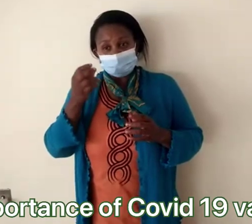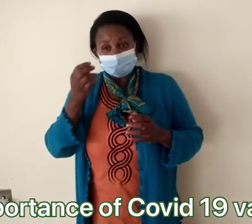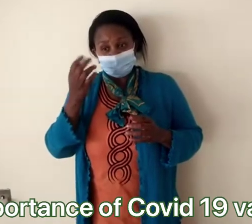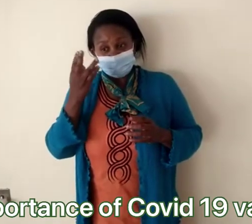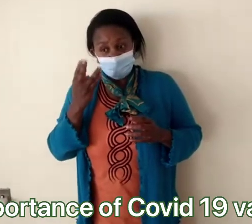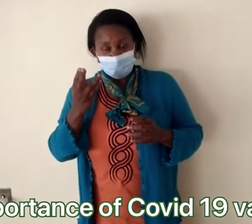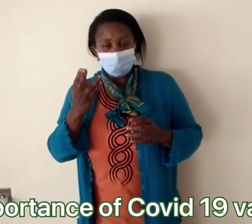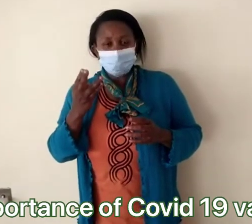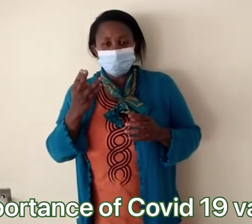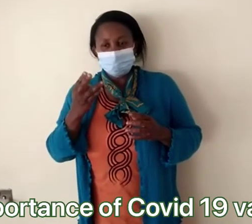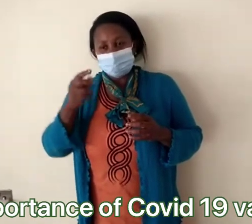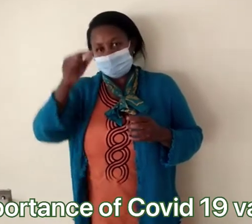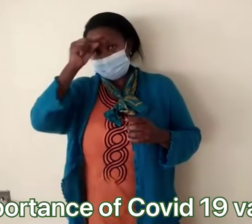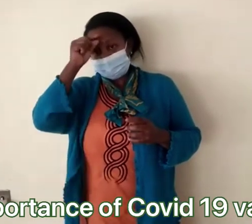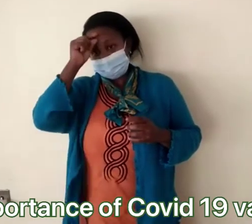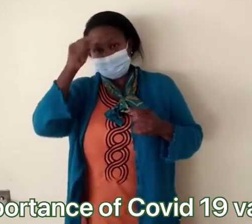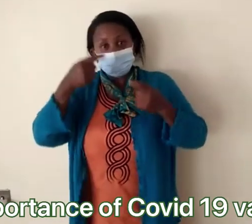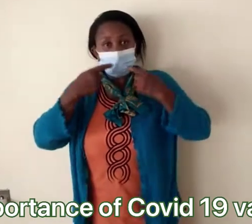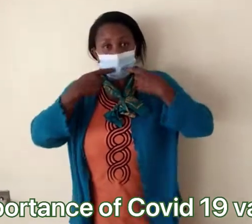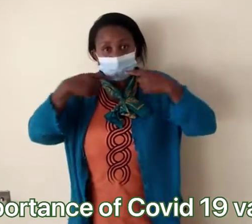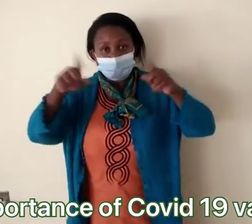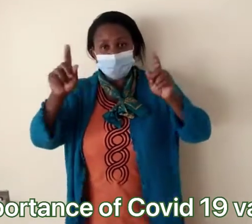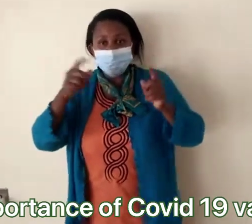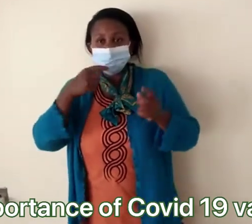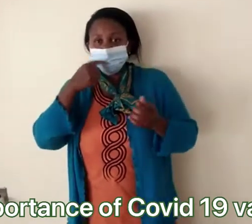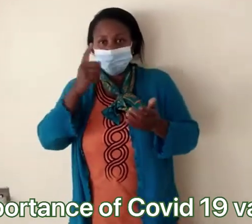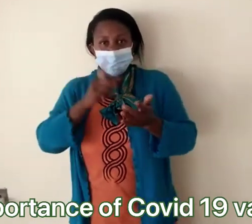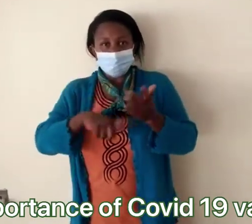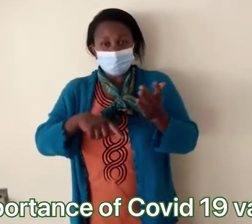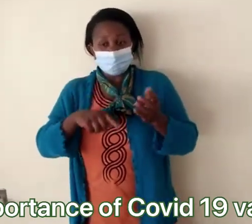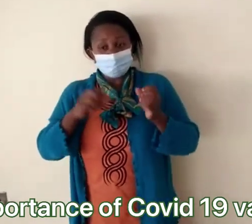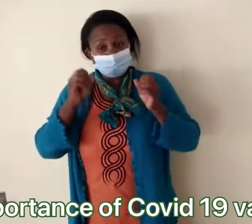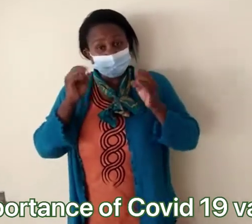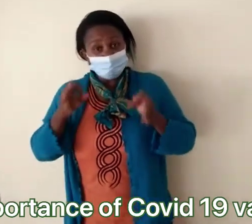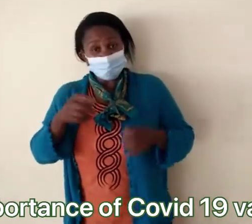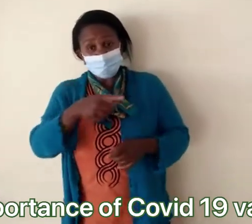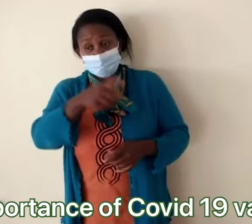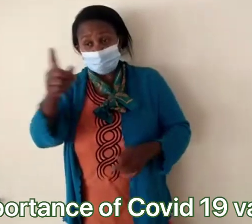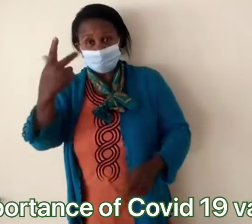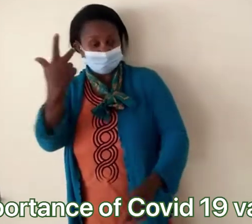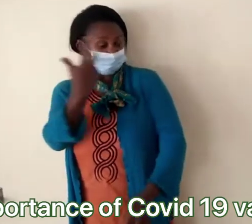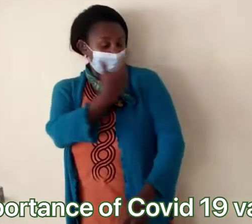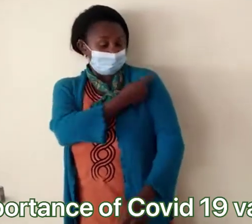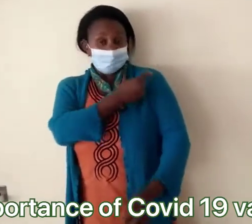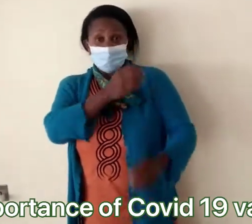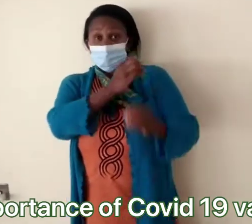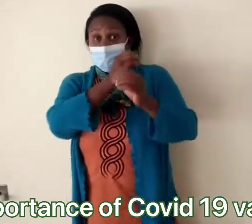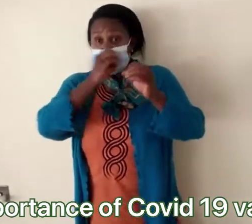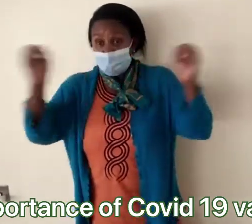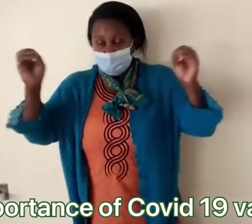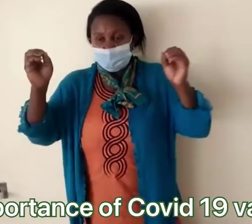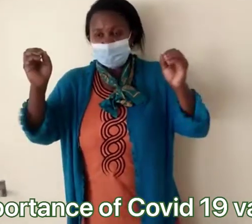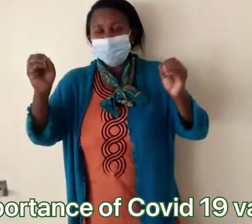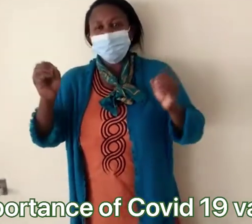after about four months, the government announced that if you're not